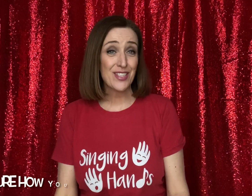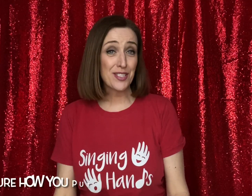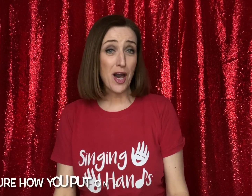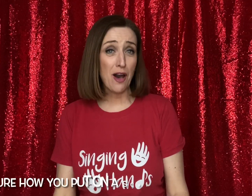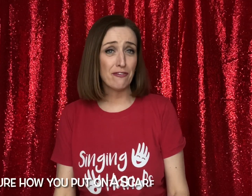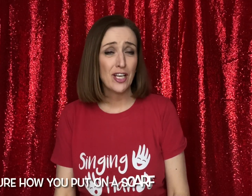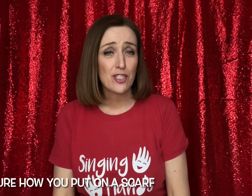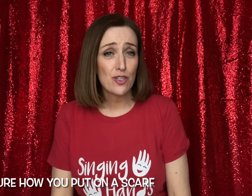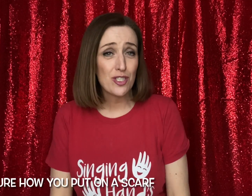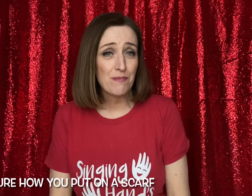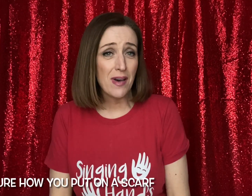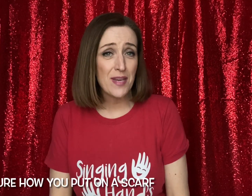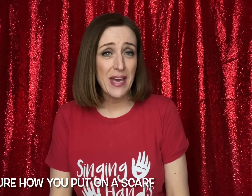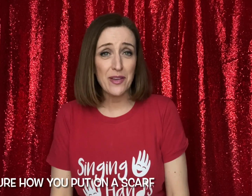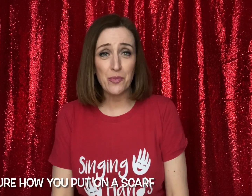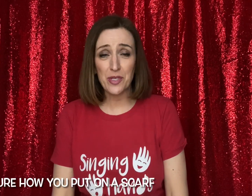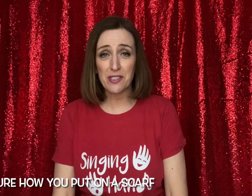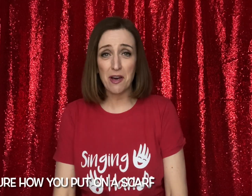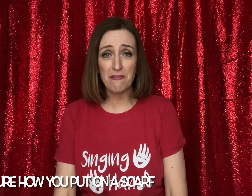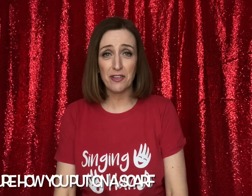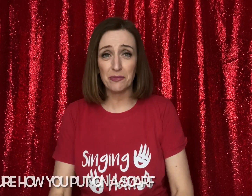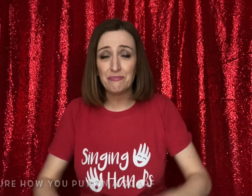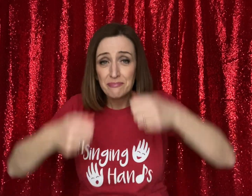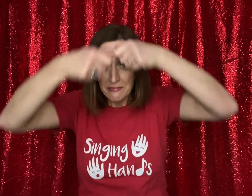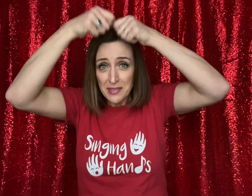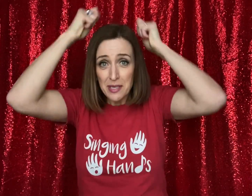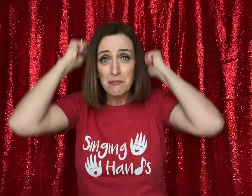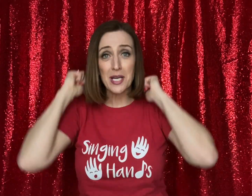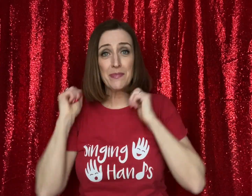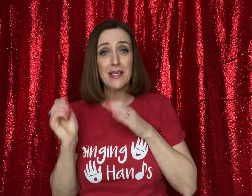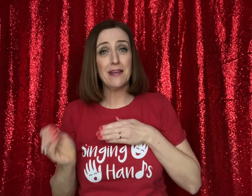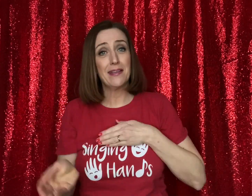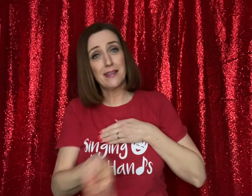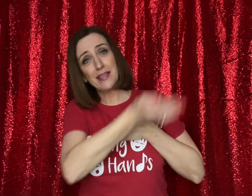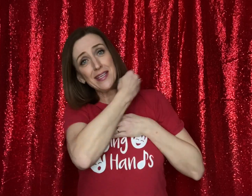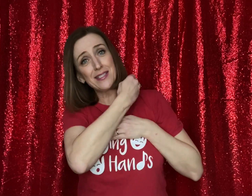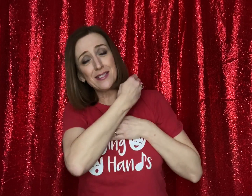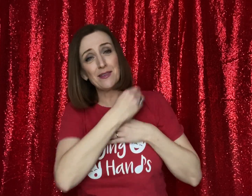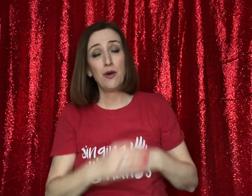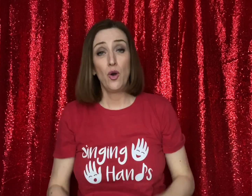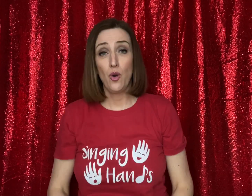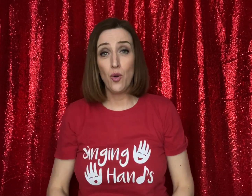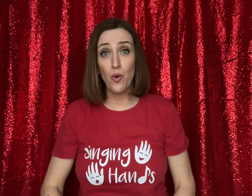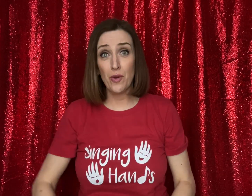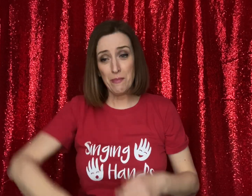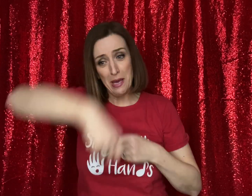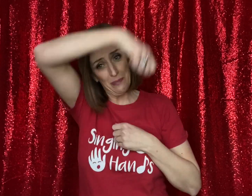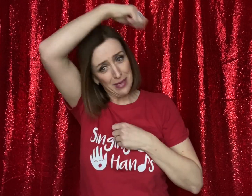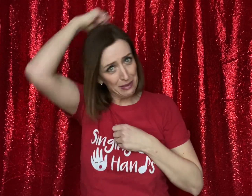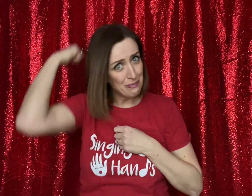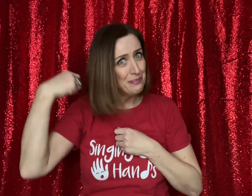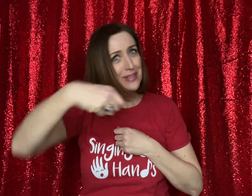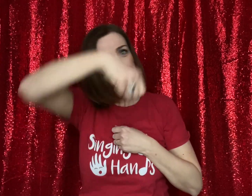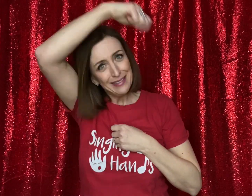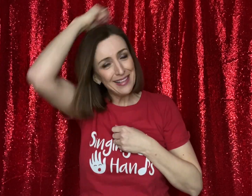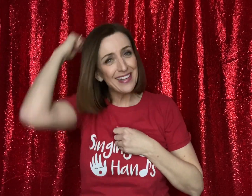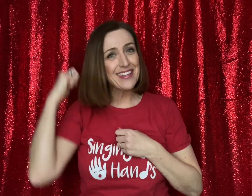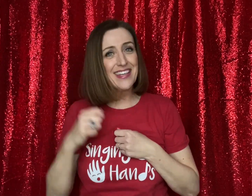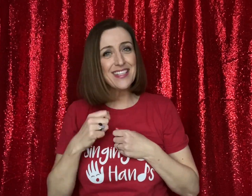Scarf. So just mind how you put a scarf on. It might be like this or it might be like this